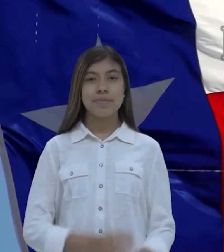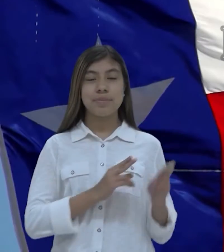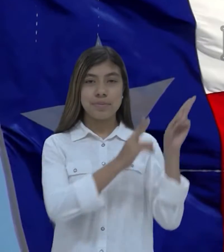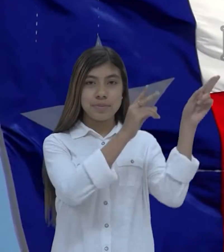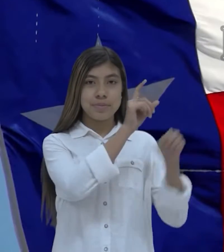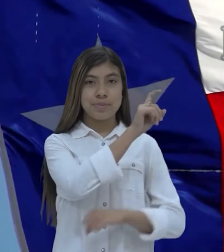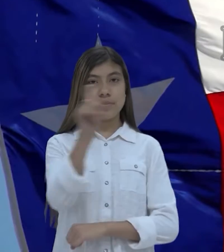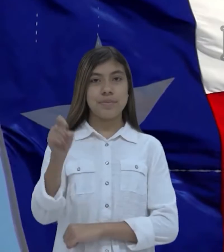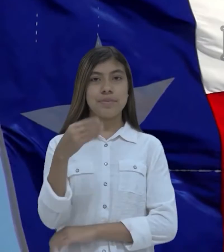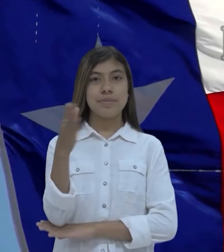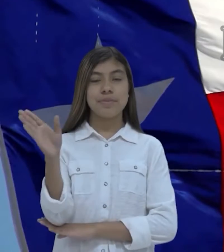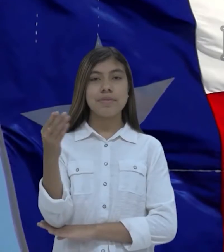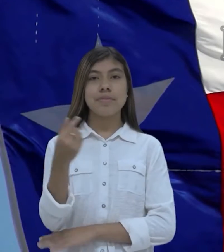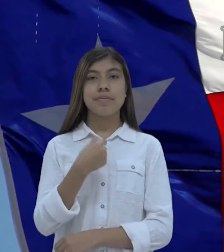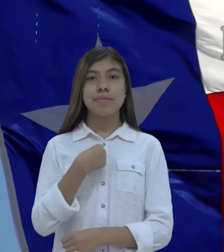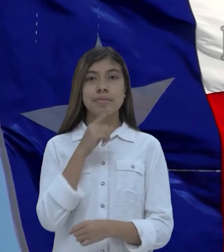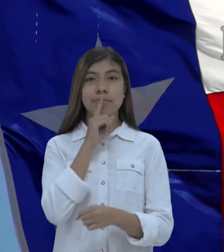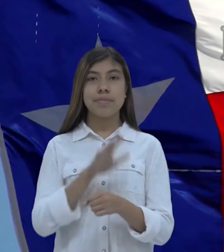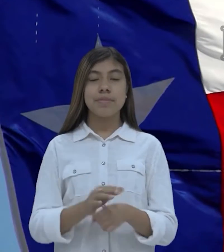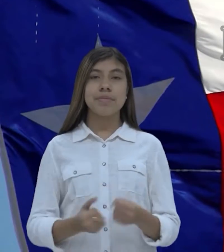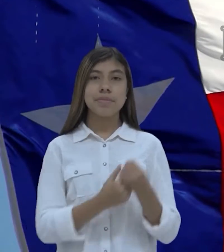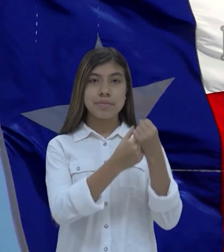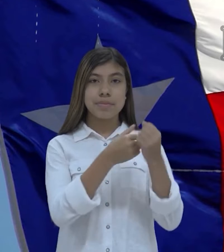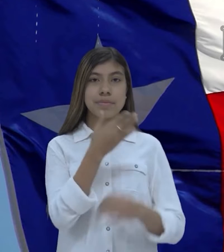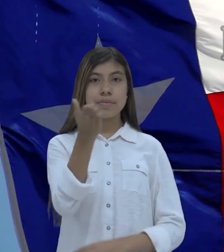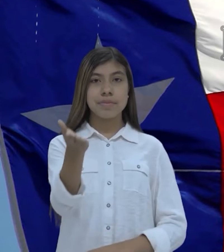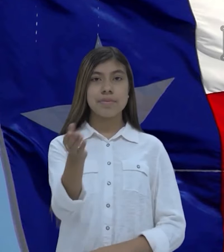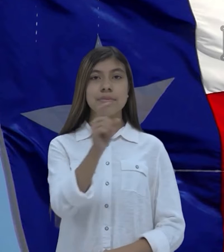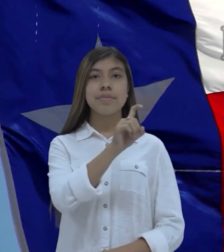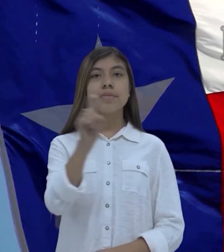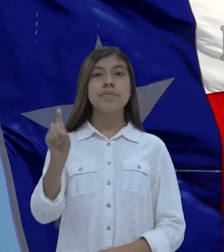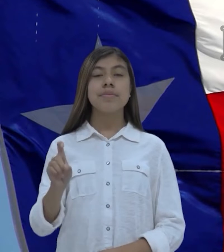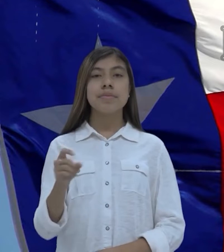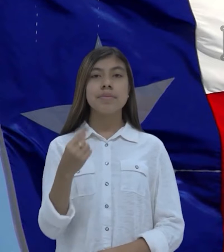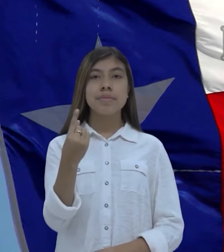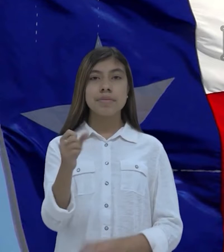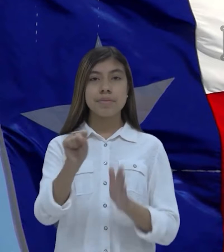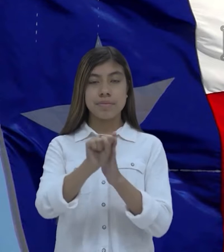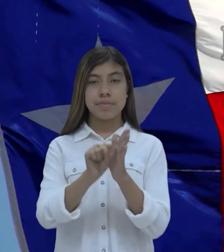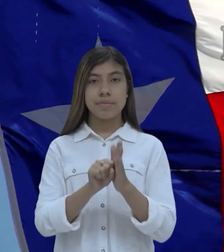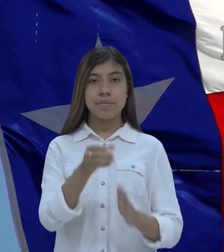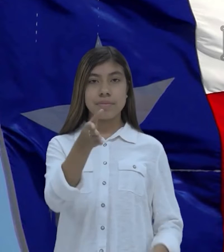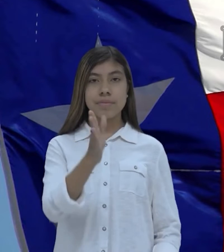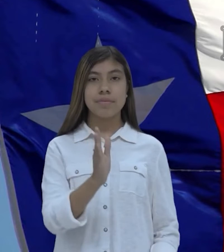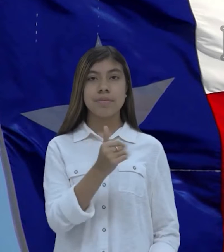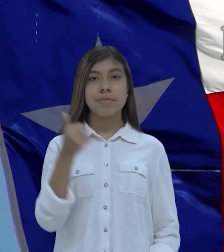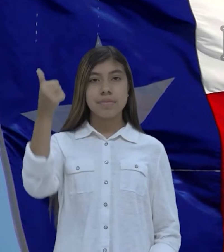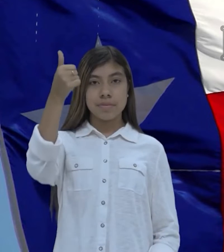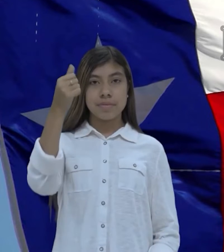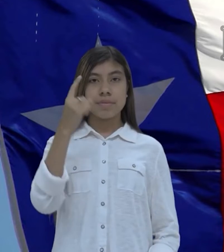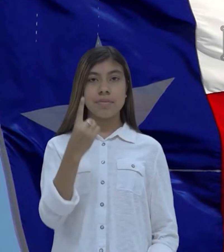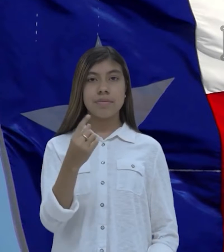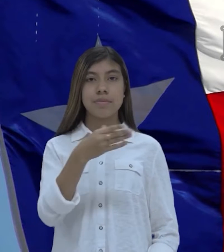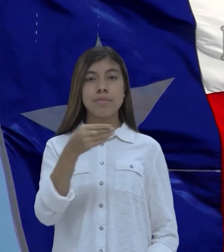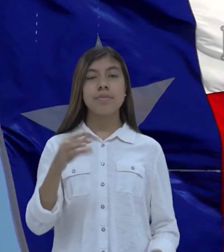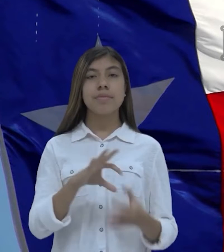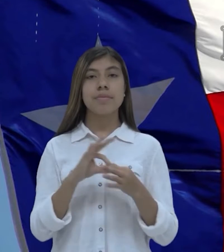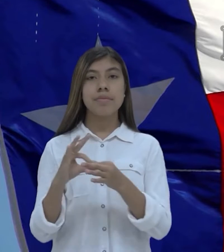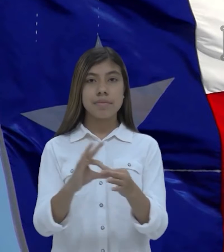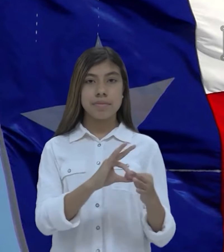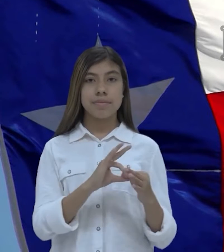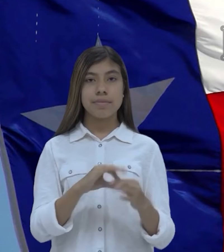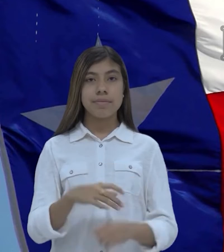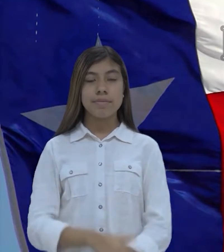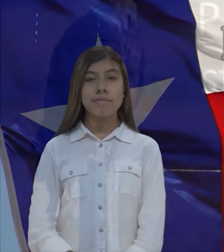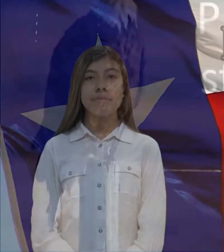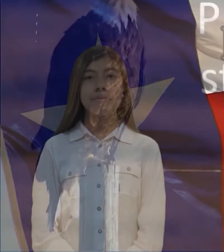Honor the Texas flag. I pledge allegiance to thee, Texas, one state, under God, one and